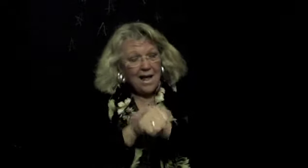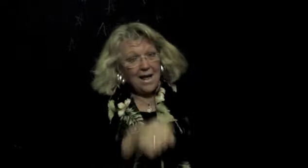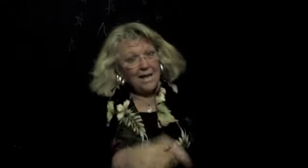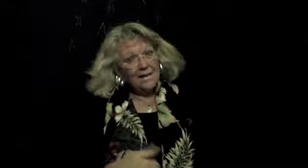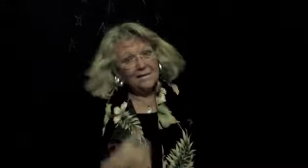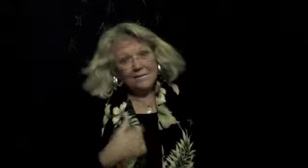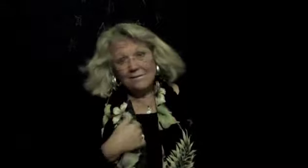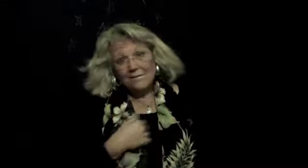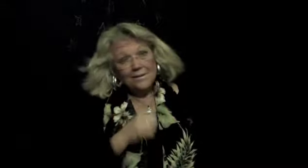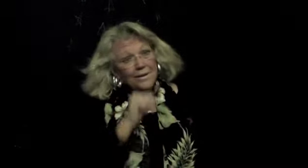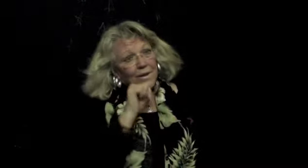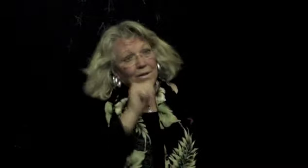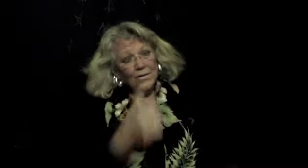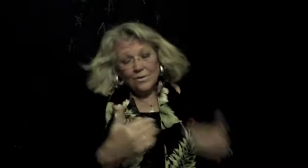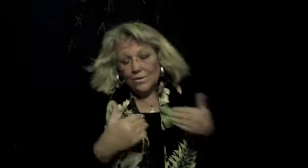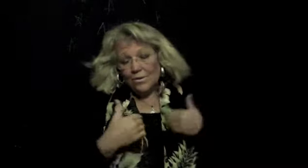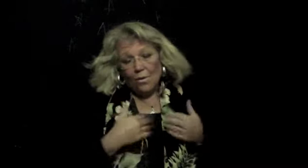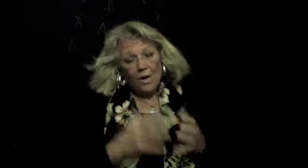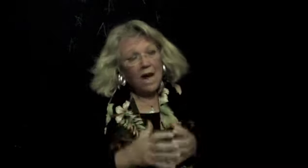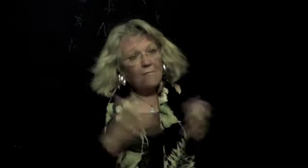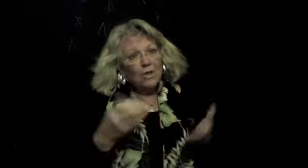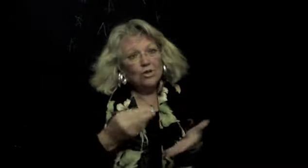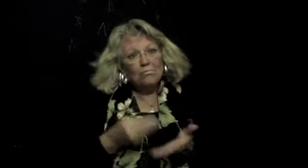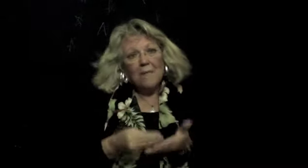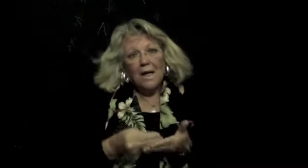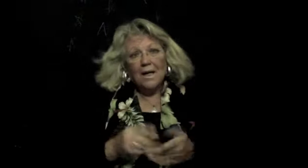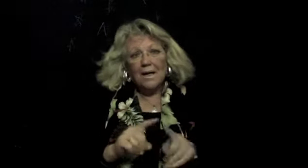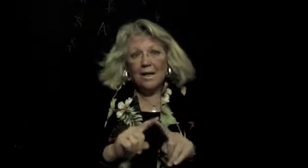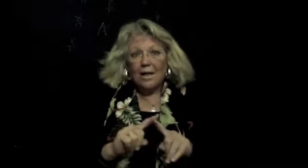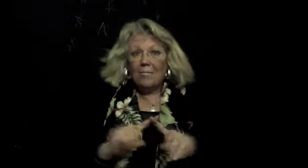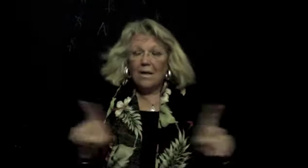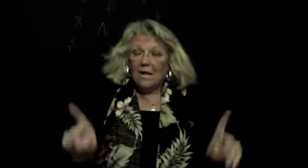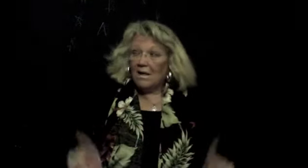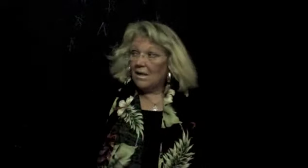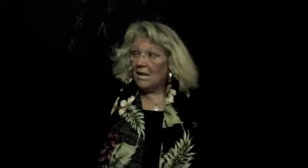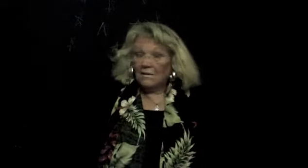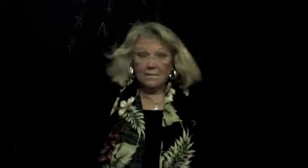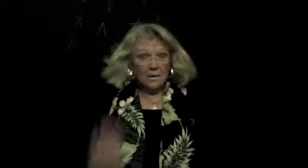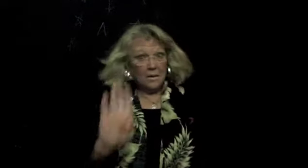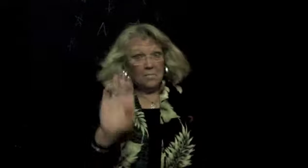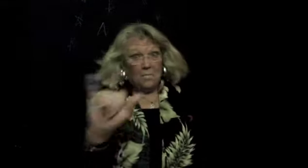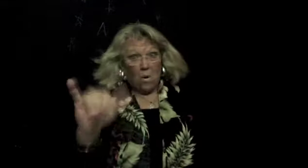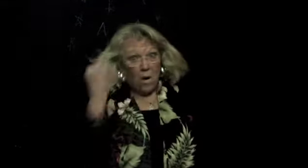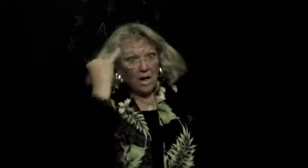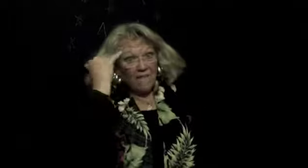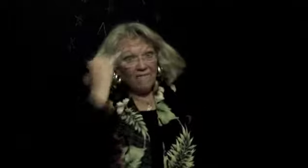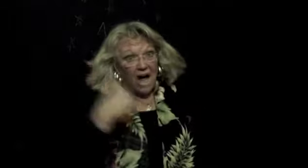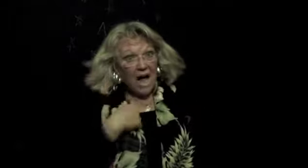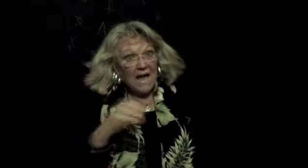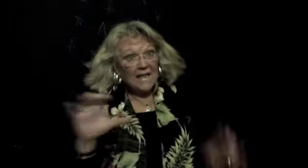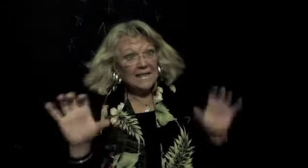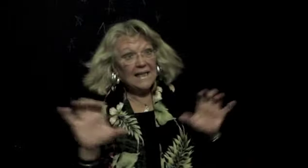Don't have much money, but boy if I did